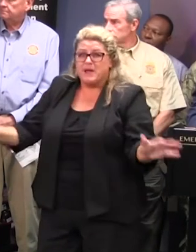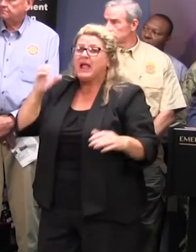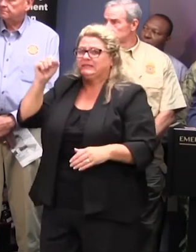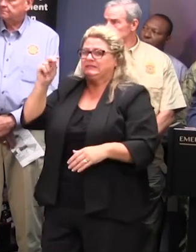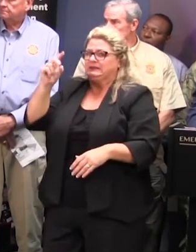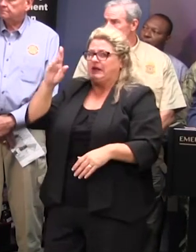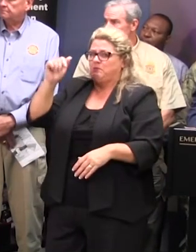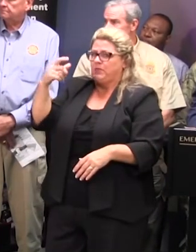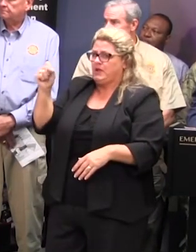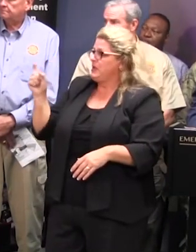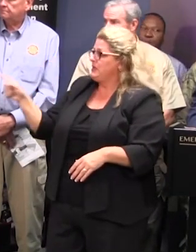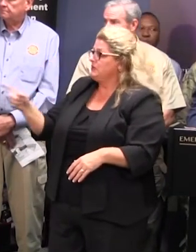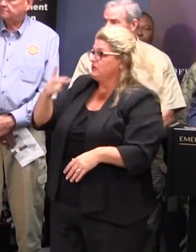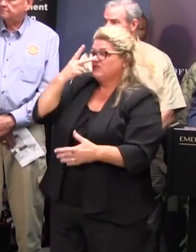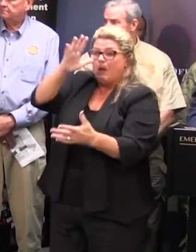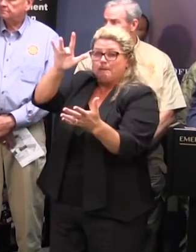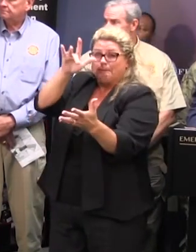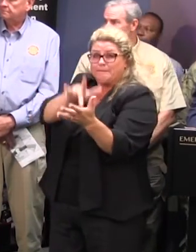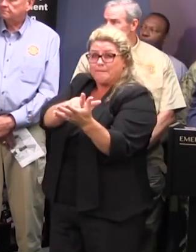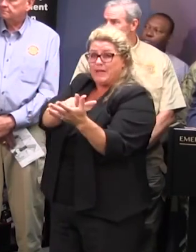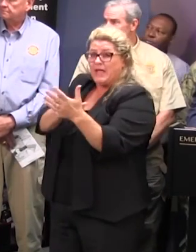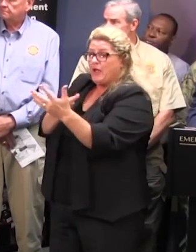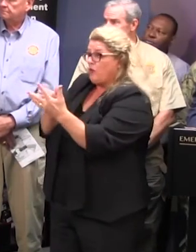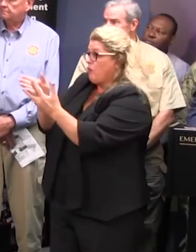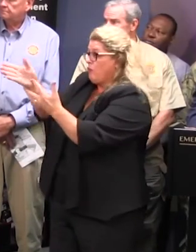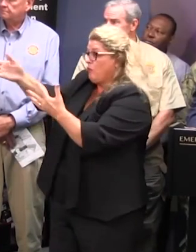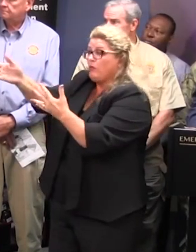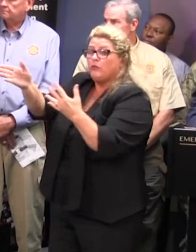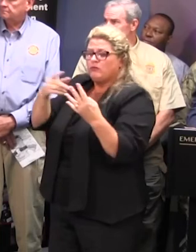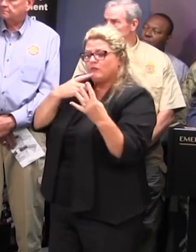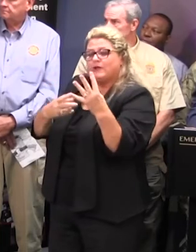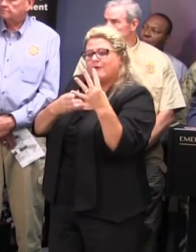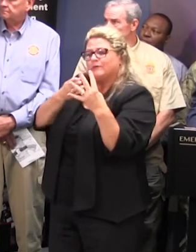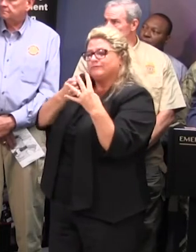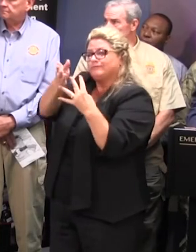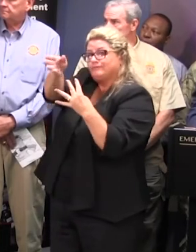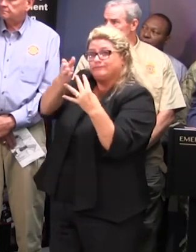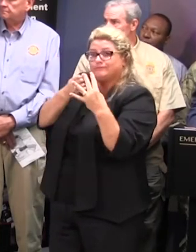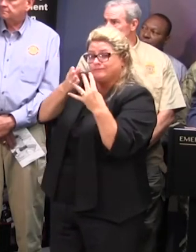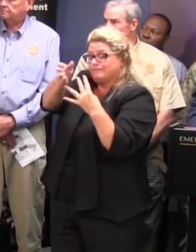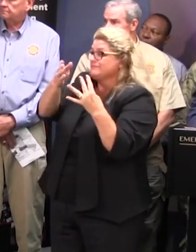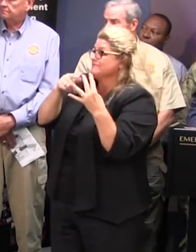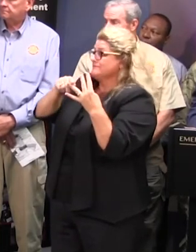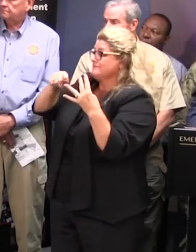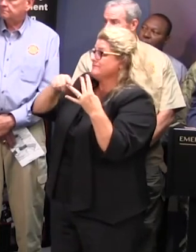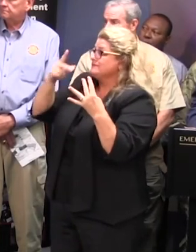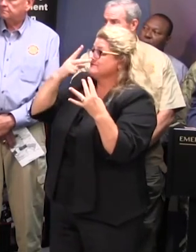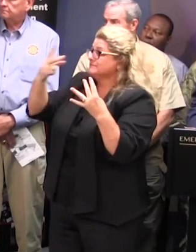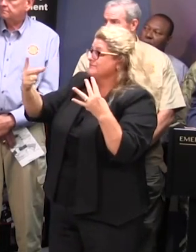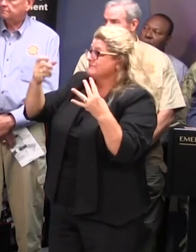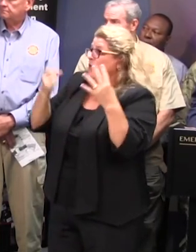on the right and then in the middle where the dividing line between the uh four lanes is and you see the